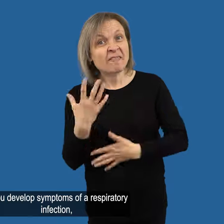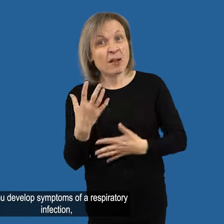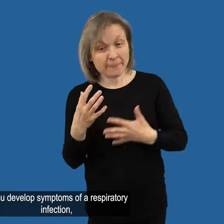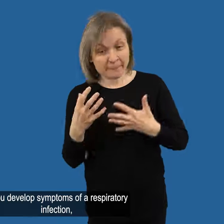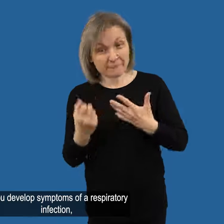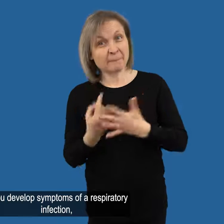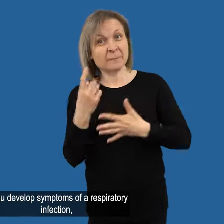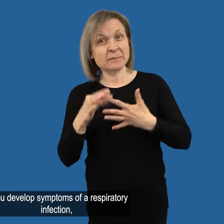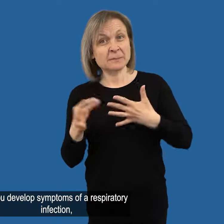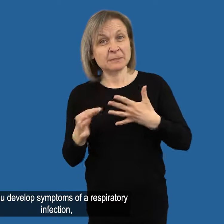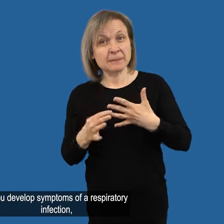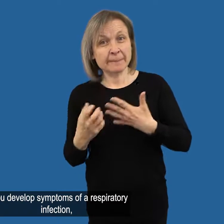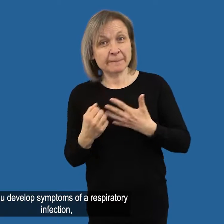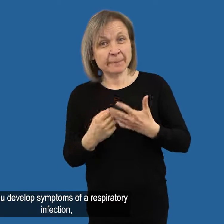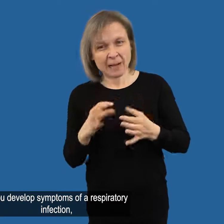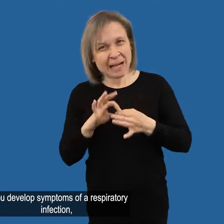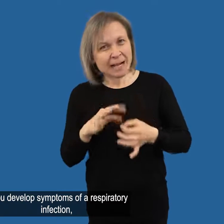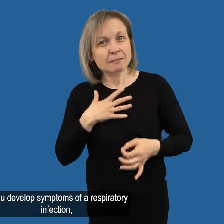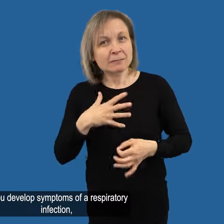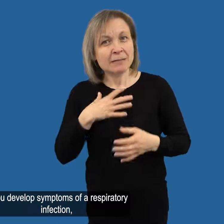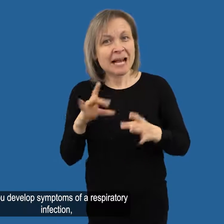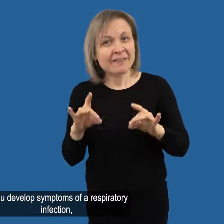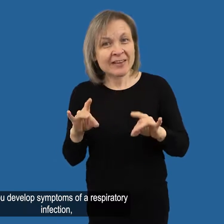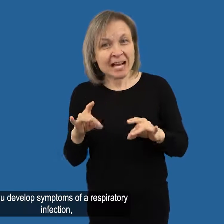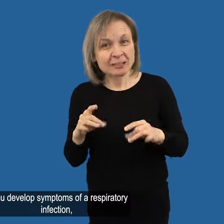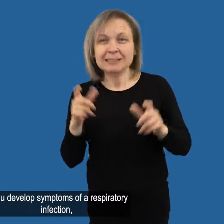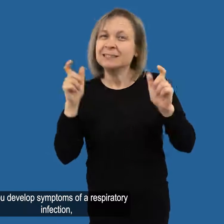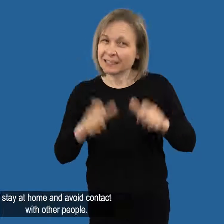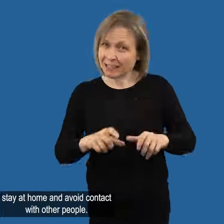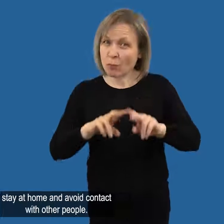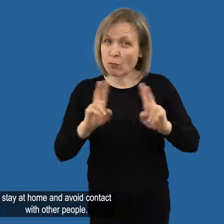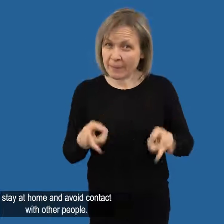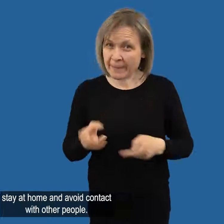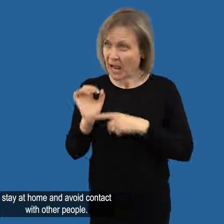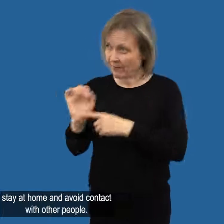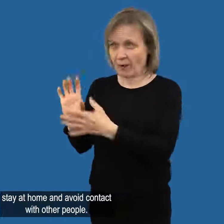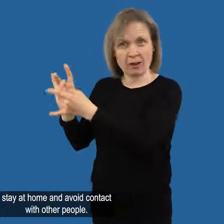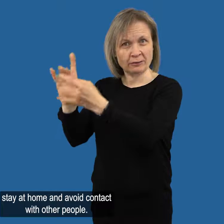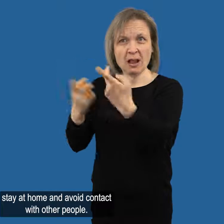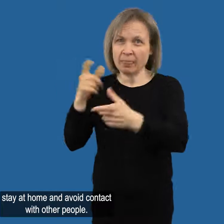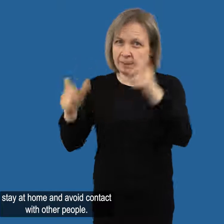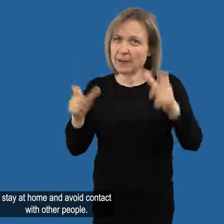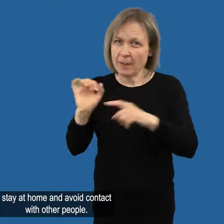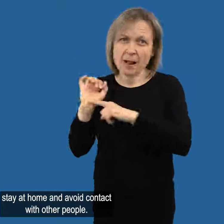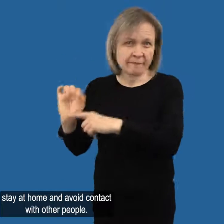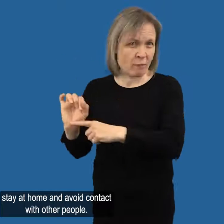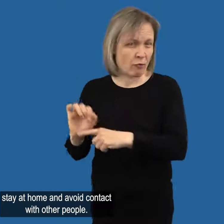If you develop symptoms of a respiratory infection Stay at home and avoid contact with other people